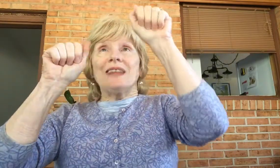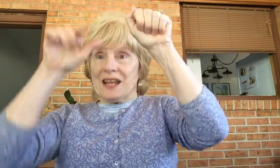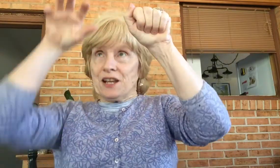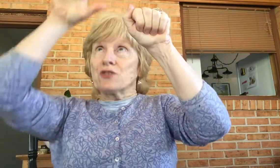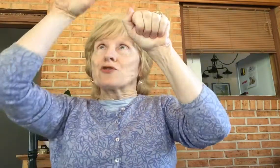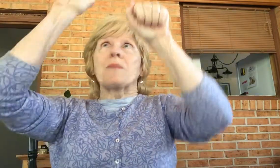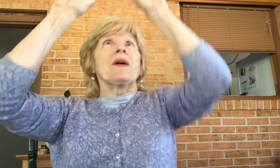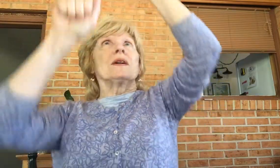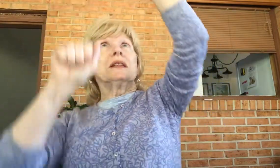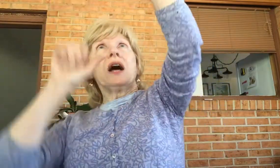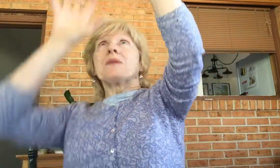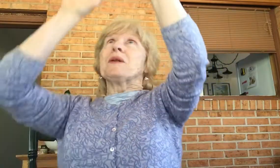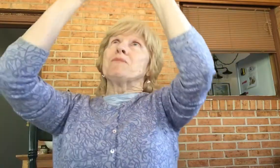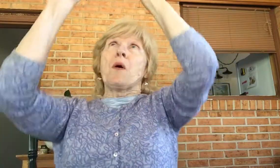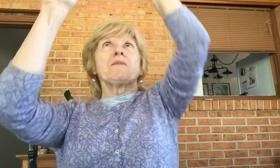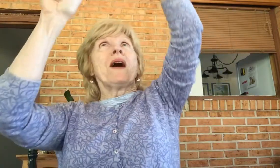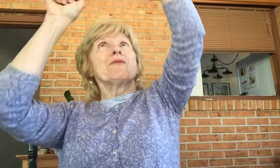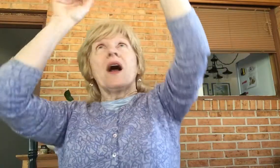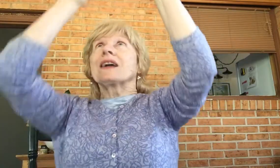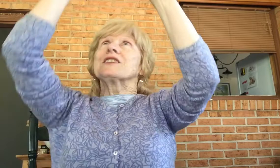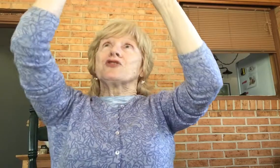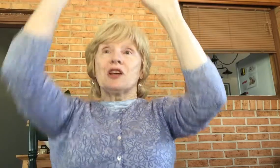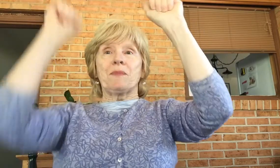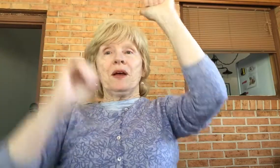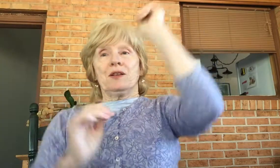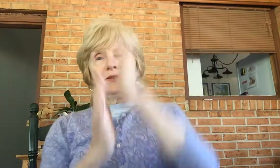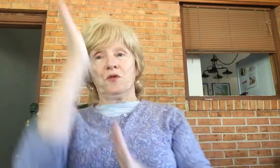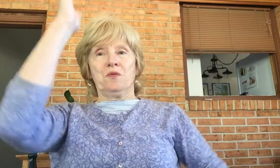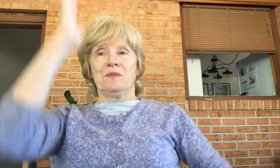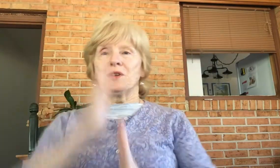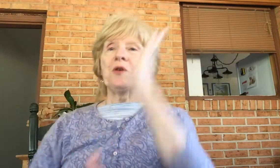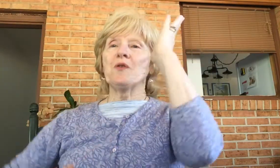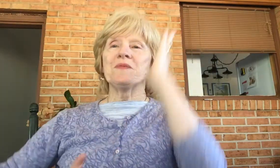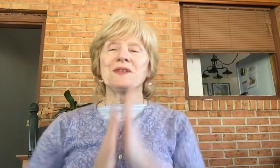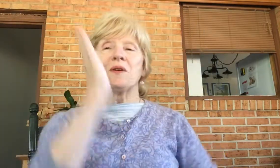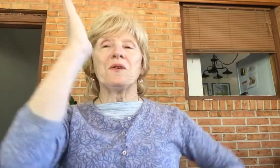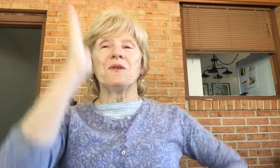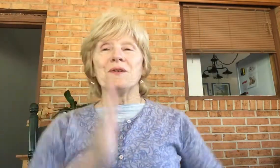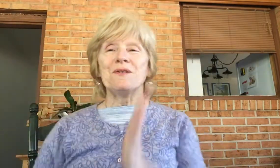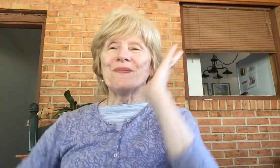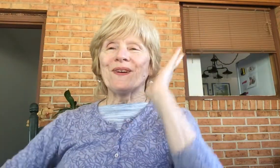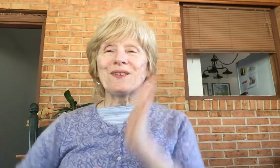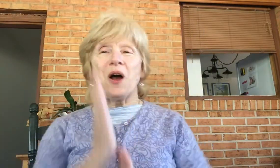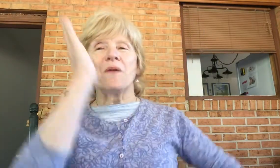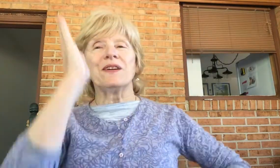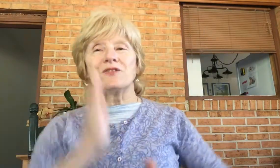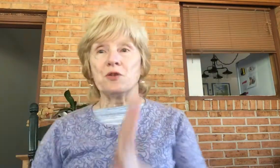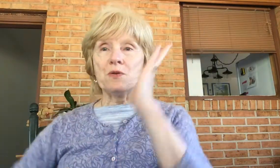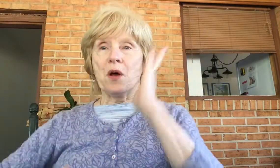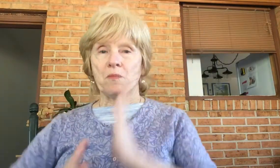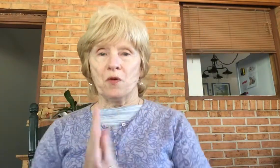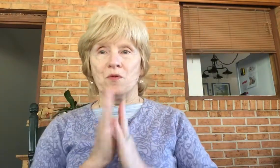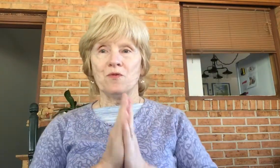take a trip, climb aboard my rocket ship. Zoom, zoom, zoom, we're going to the moon.